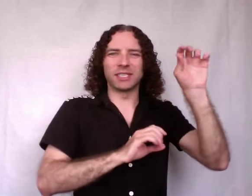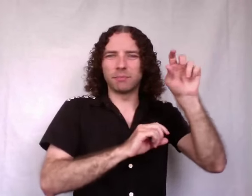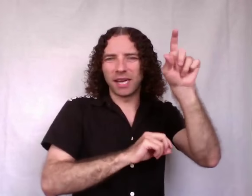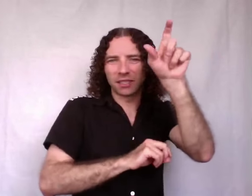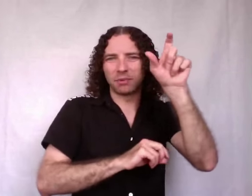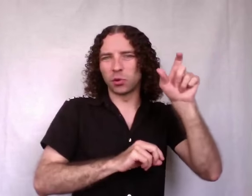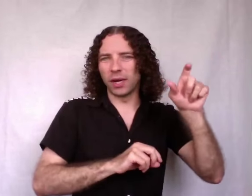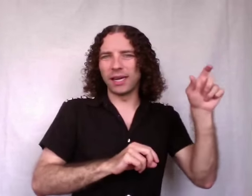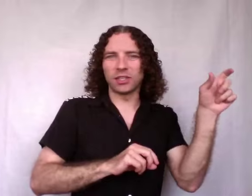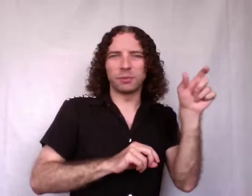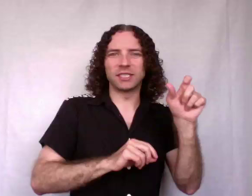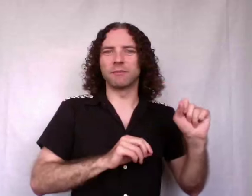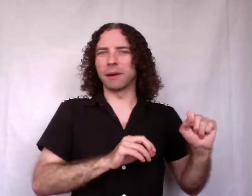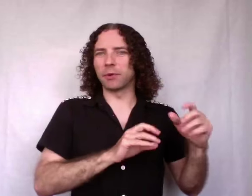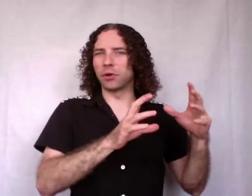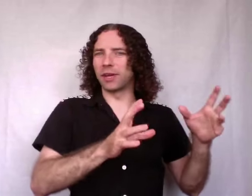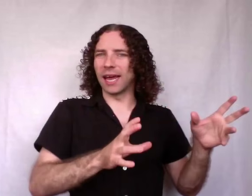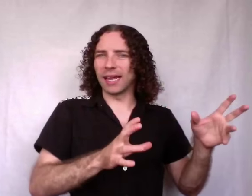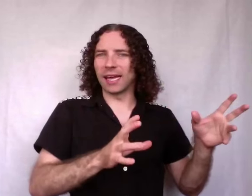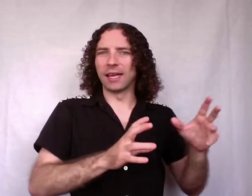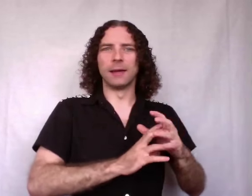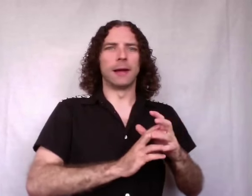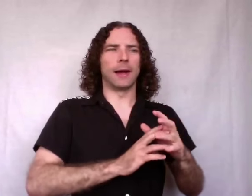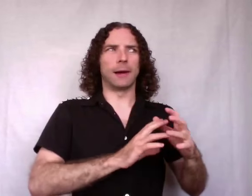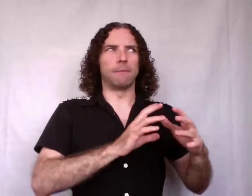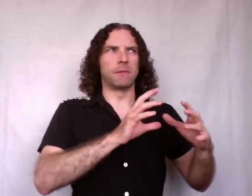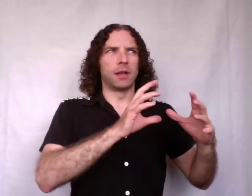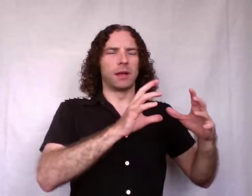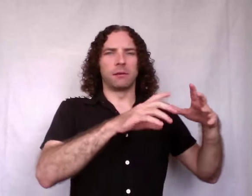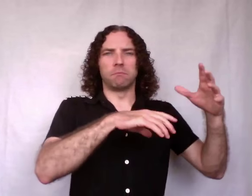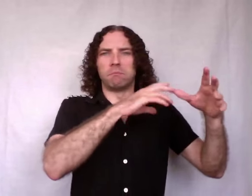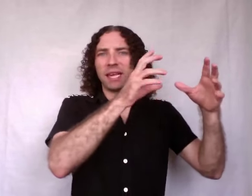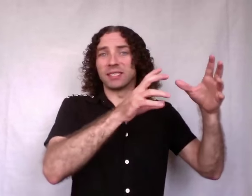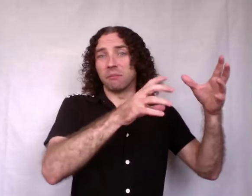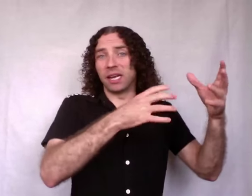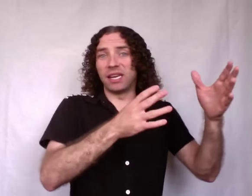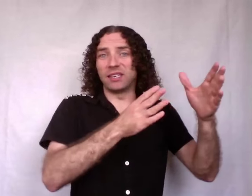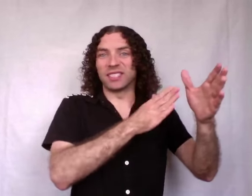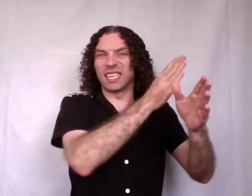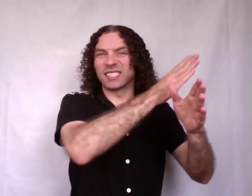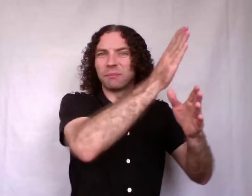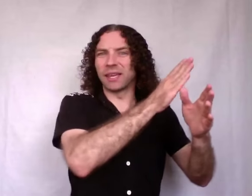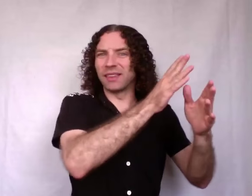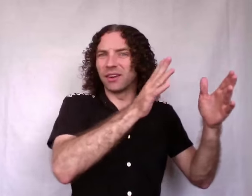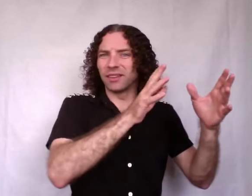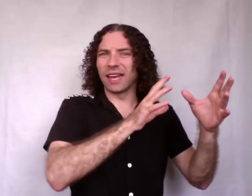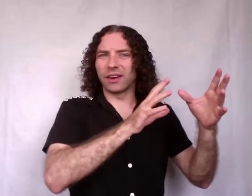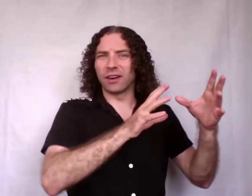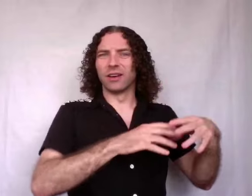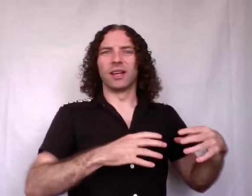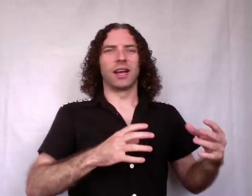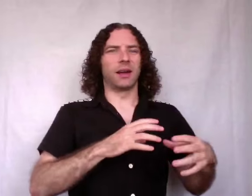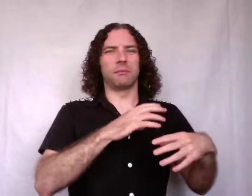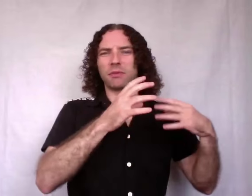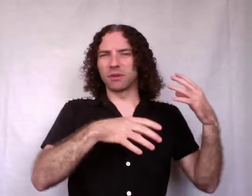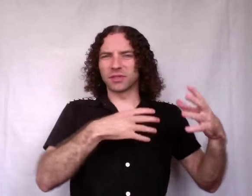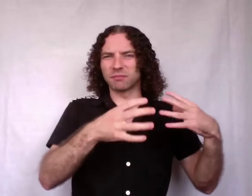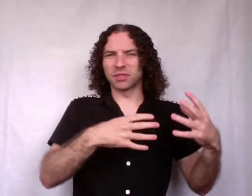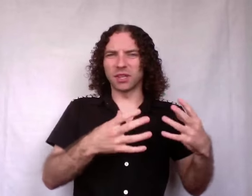of space between each piece of memory you're getting because it might need to stick something in there later. There's all